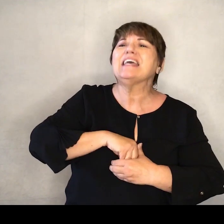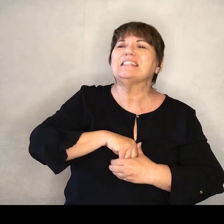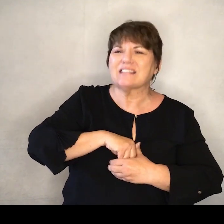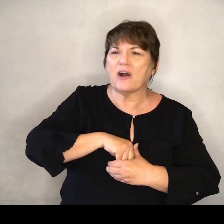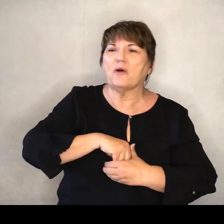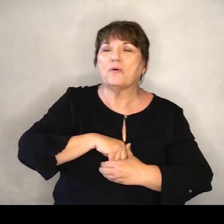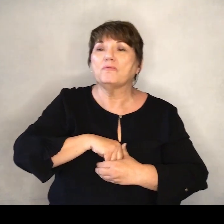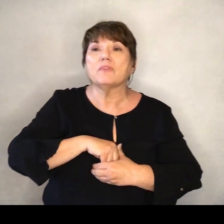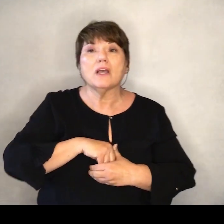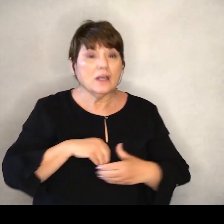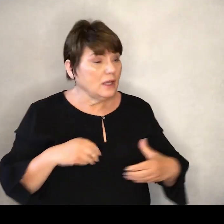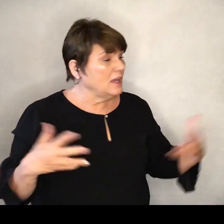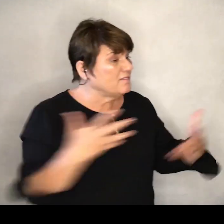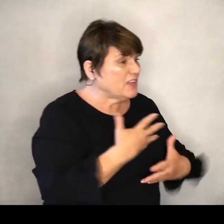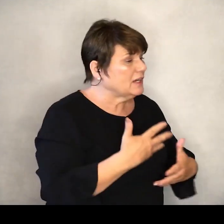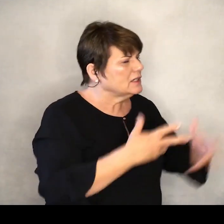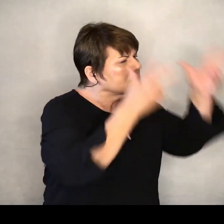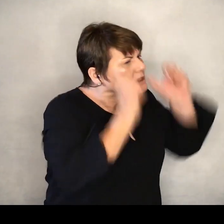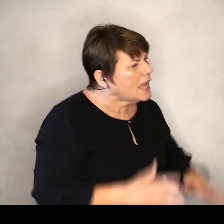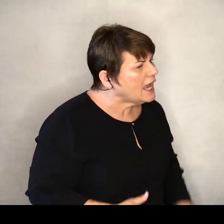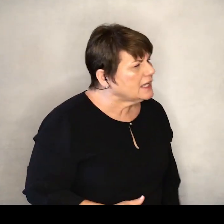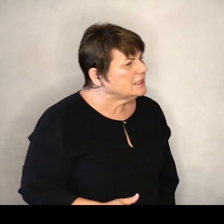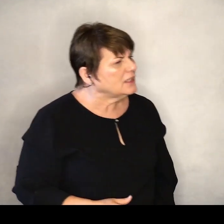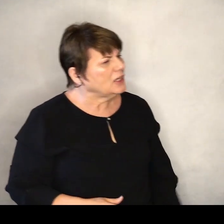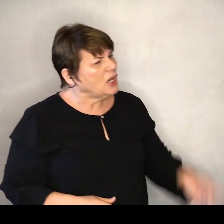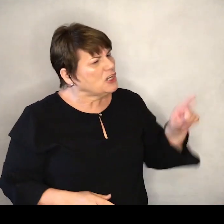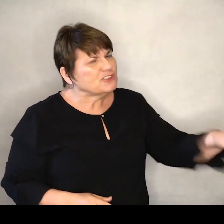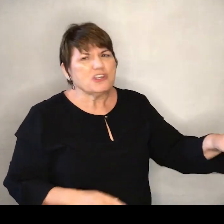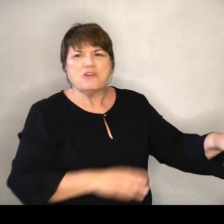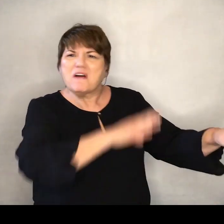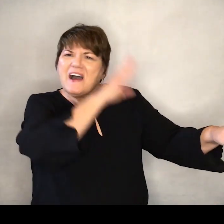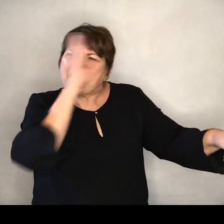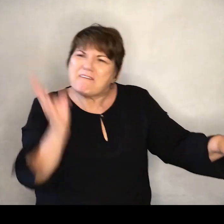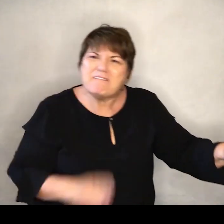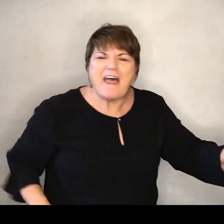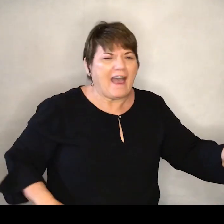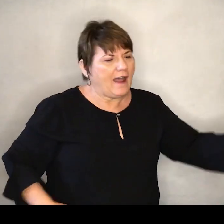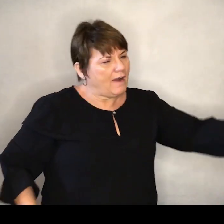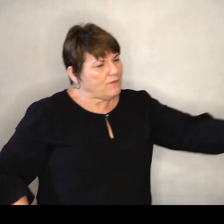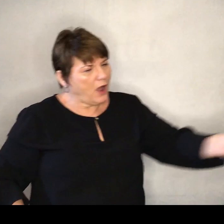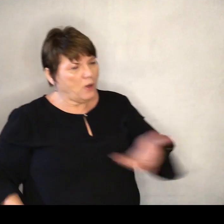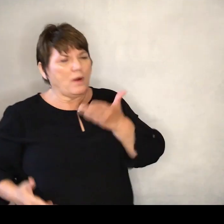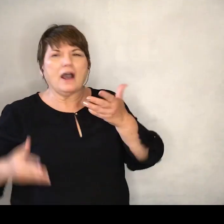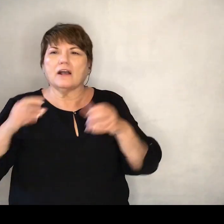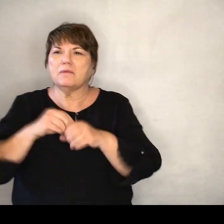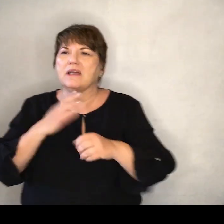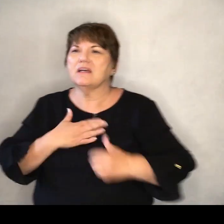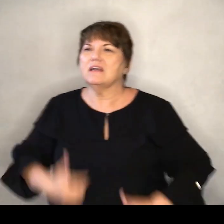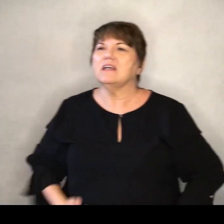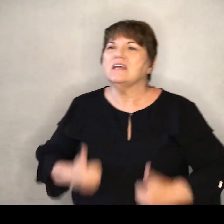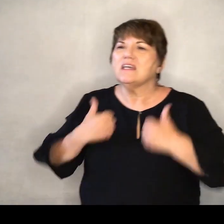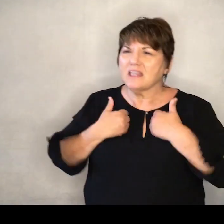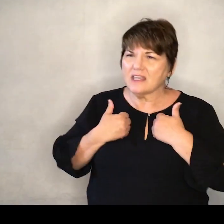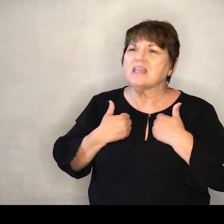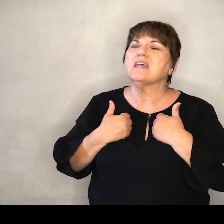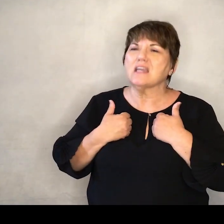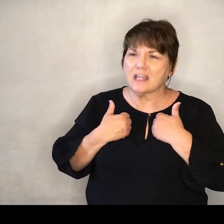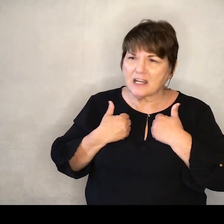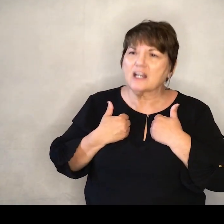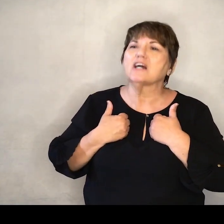So fear you will never be welcome here.